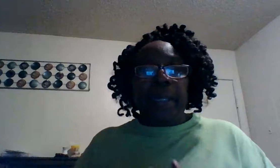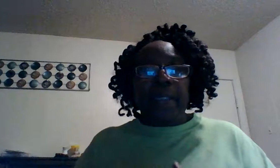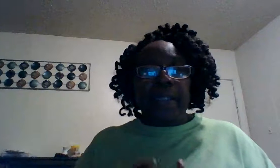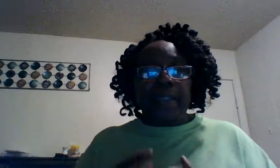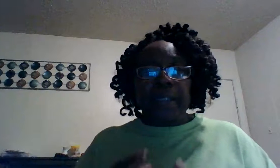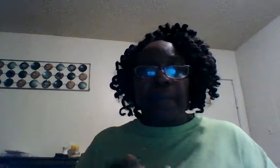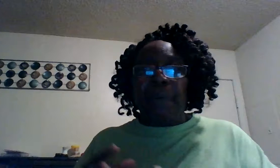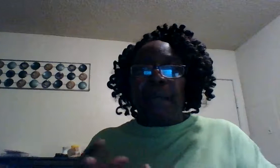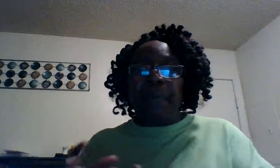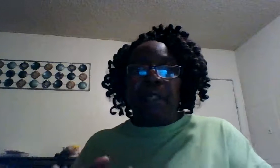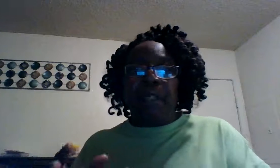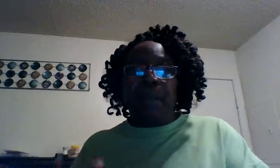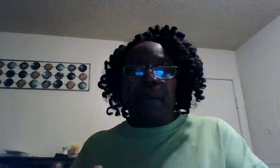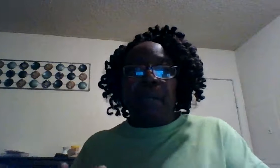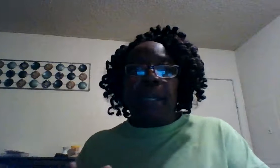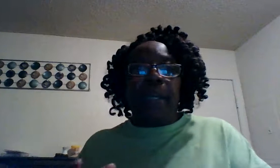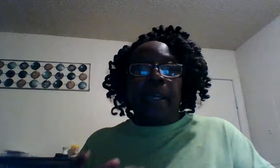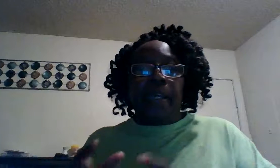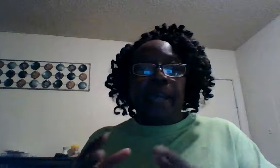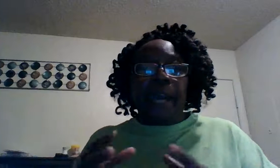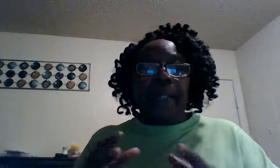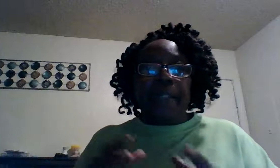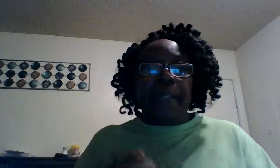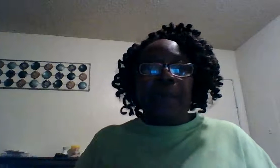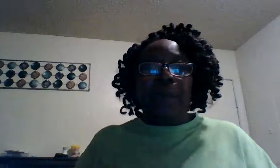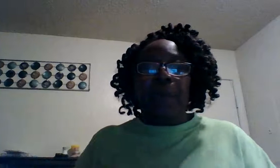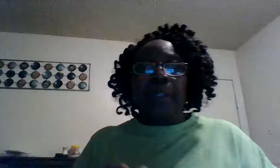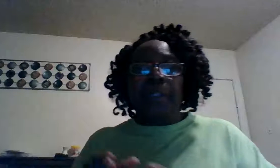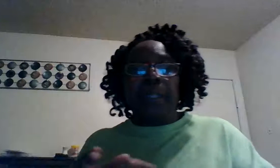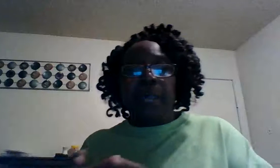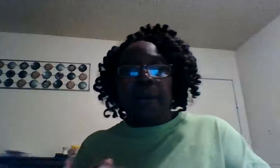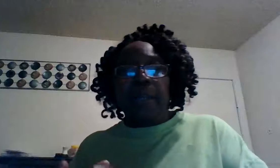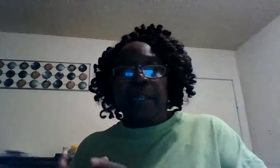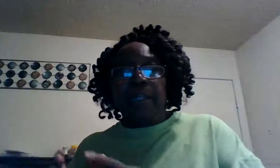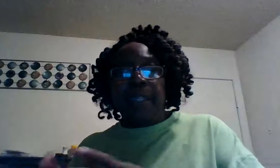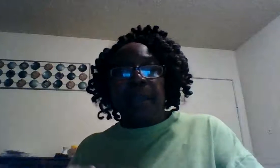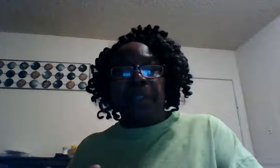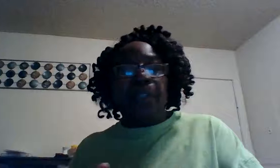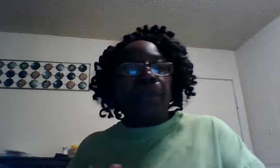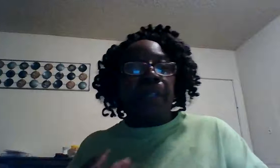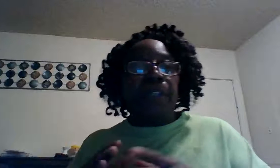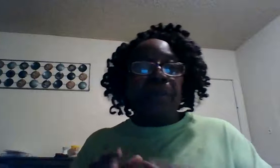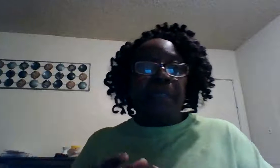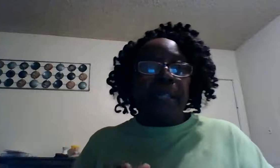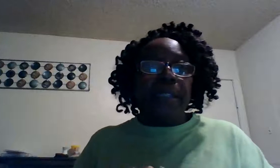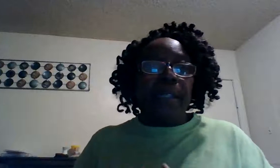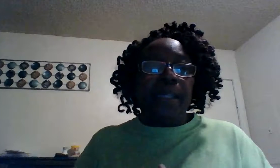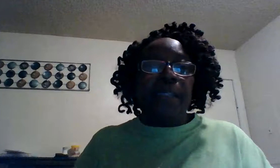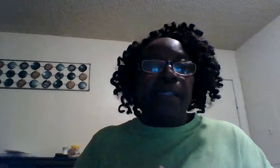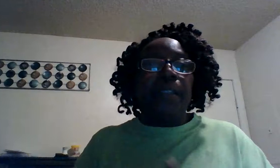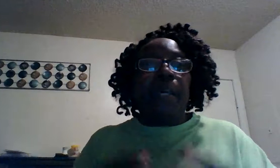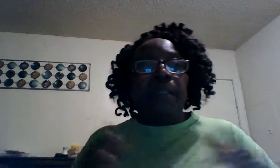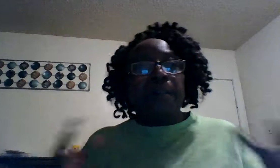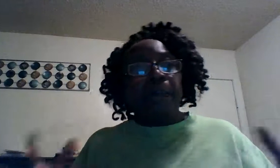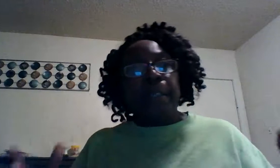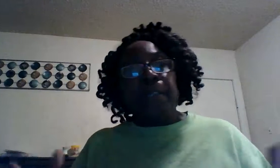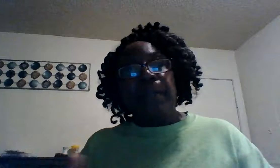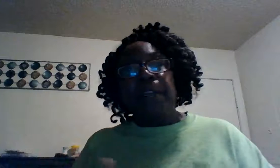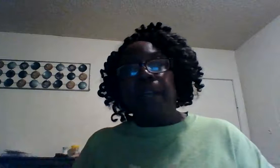to separate me to know that god the devil want us he's out he tempts us and do things against us to make us feel